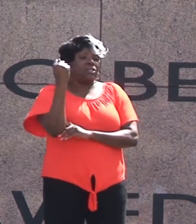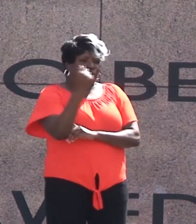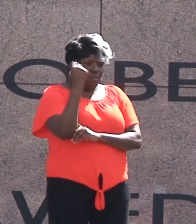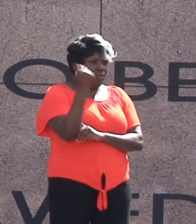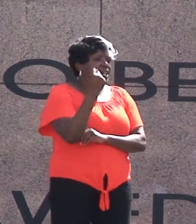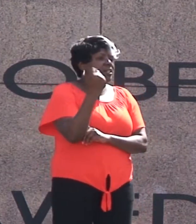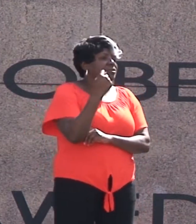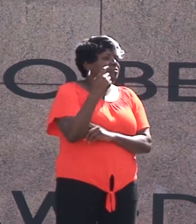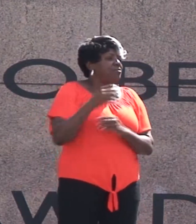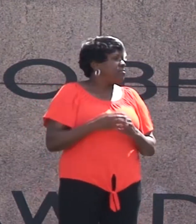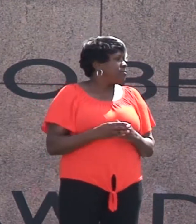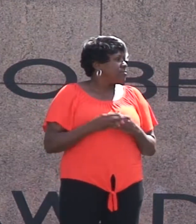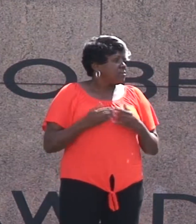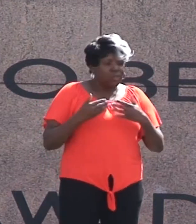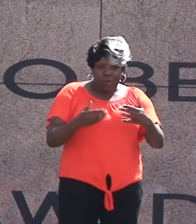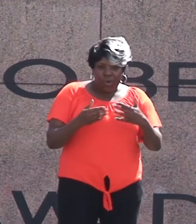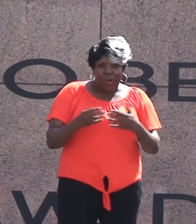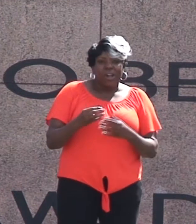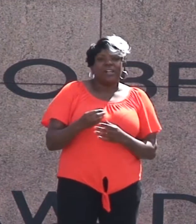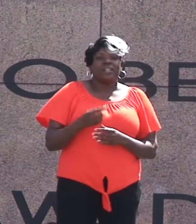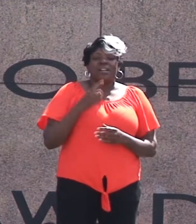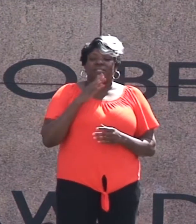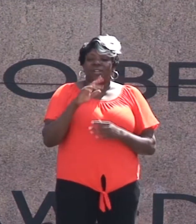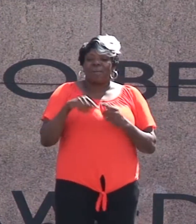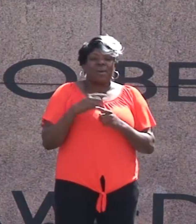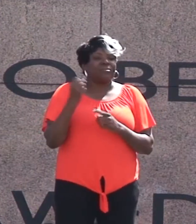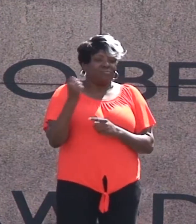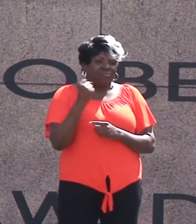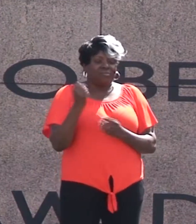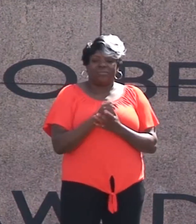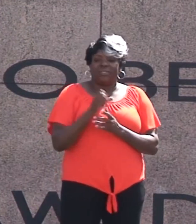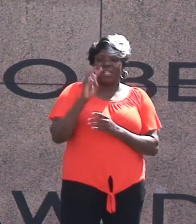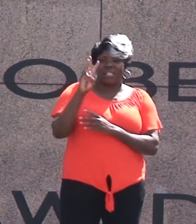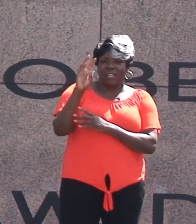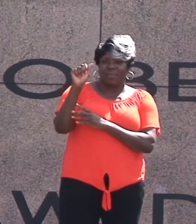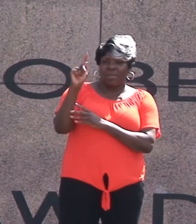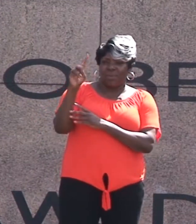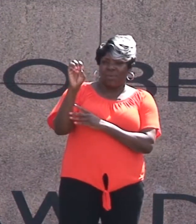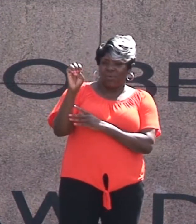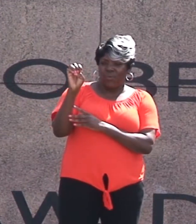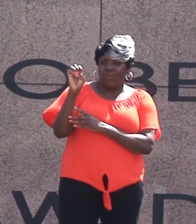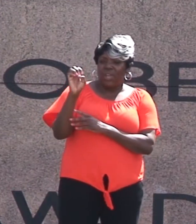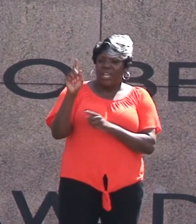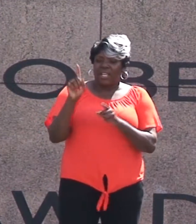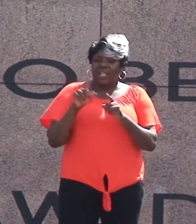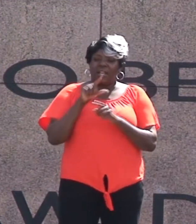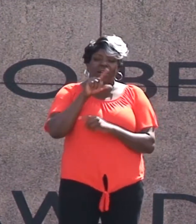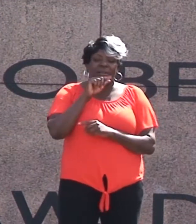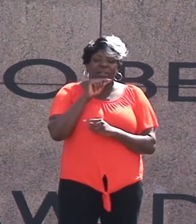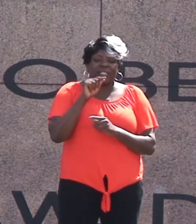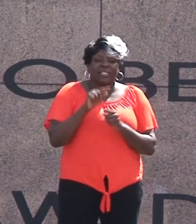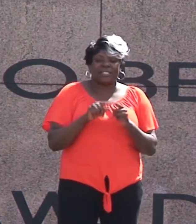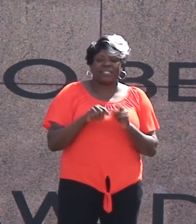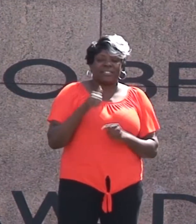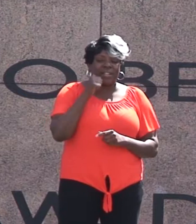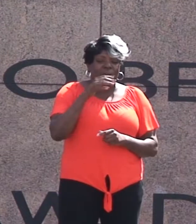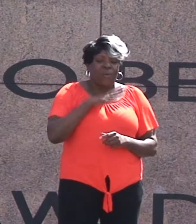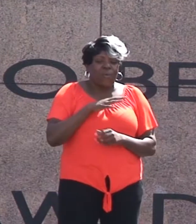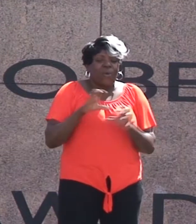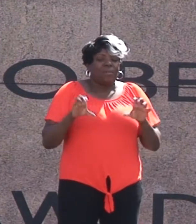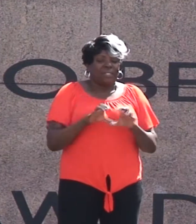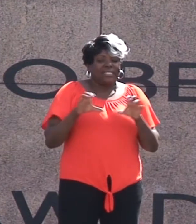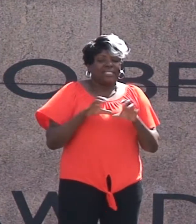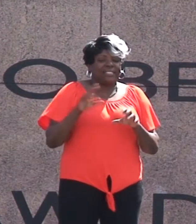We're going to go ahead and mention them Even though it's only Saturday Wake Autobahn And Women Mobilize NC